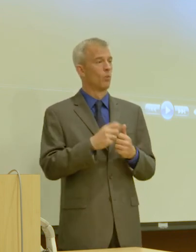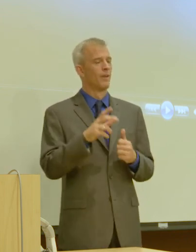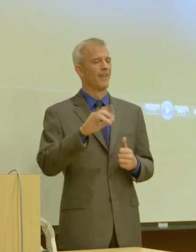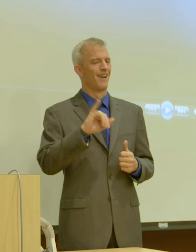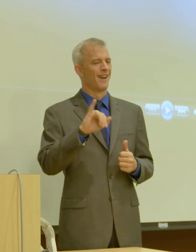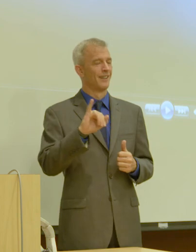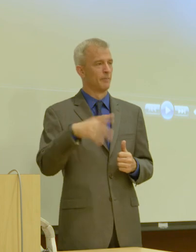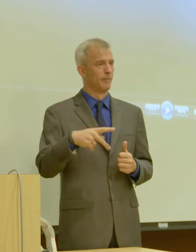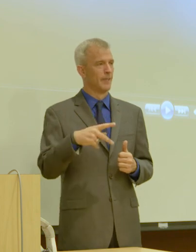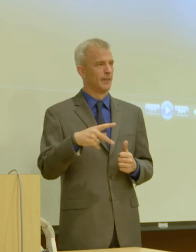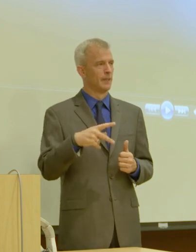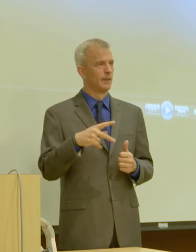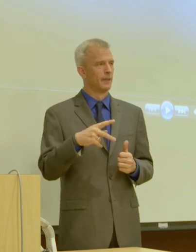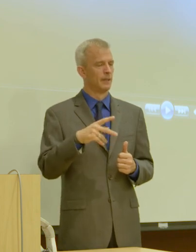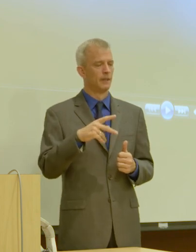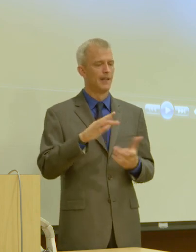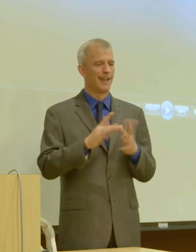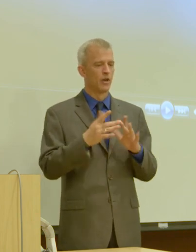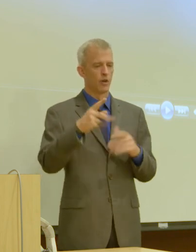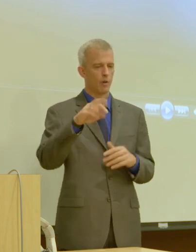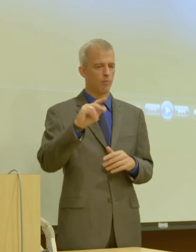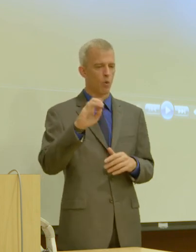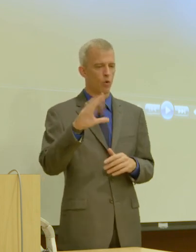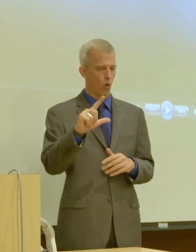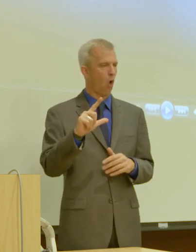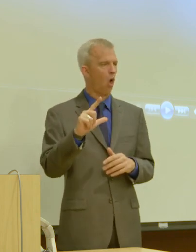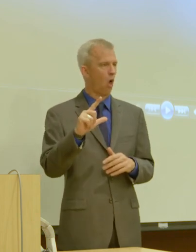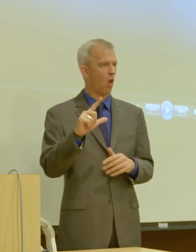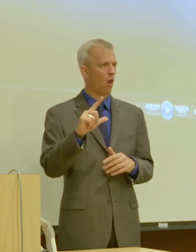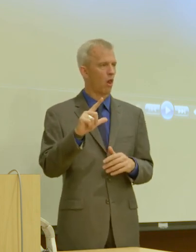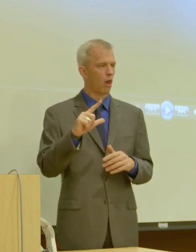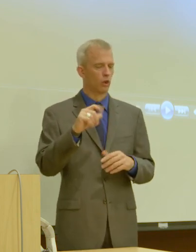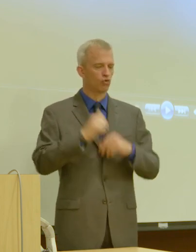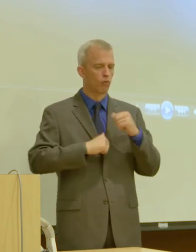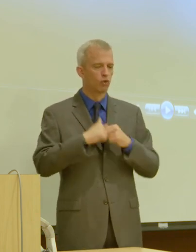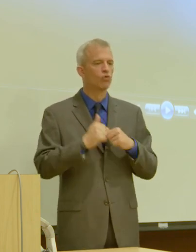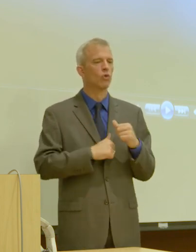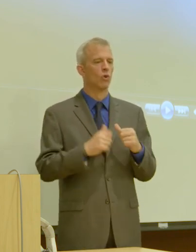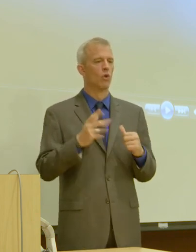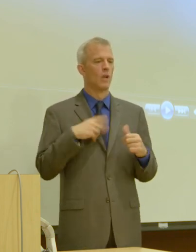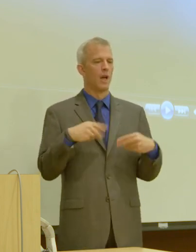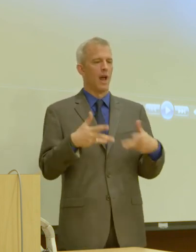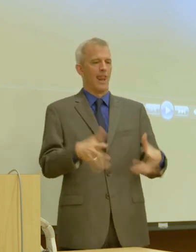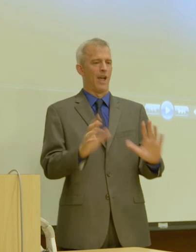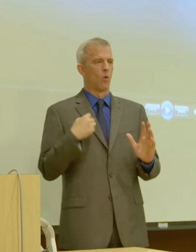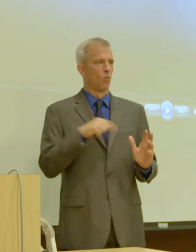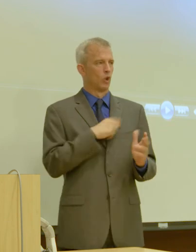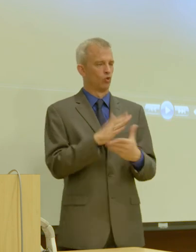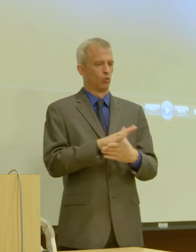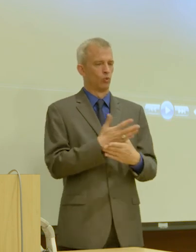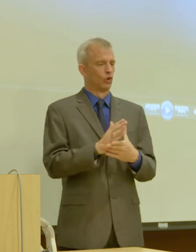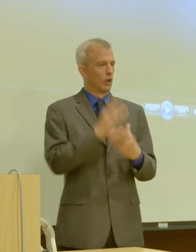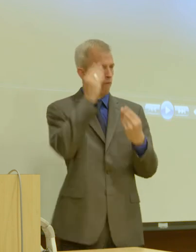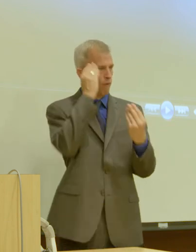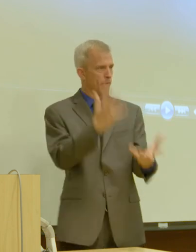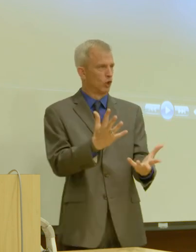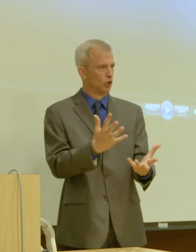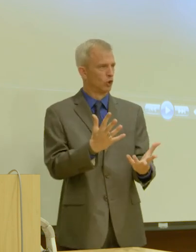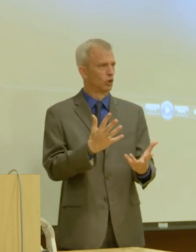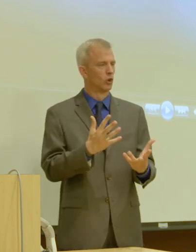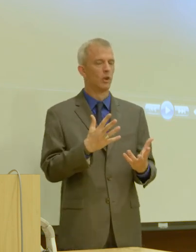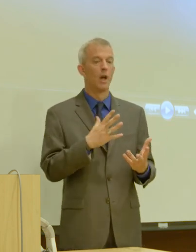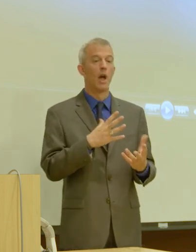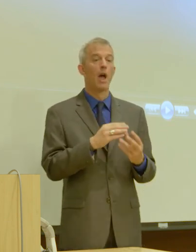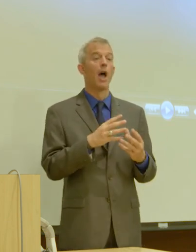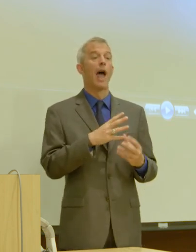a lot more sharing of a lot more information using that IP backbone, and also a lot more